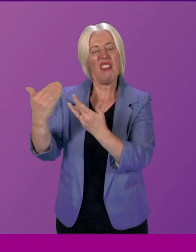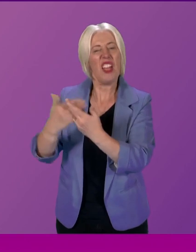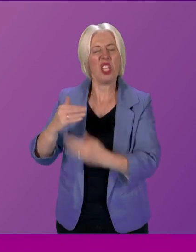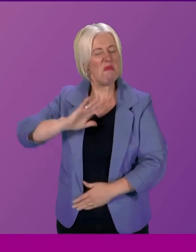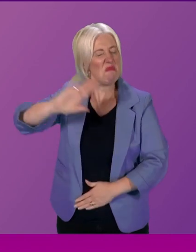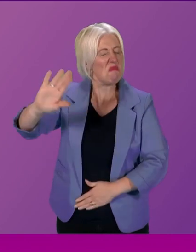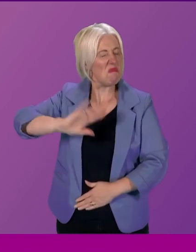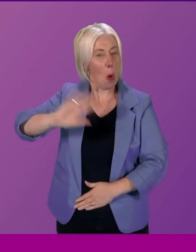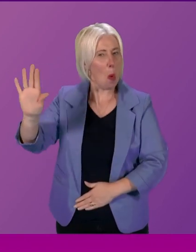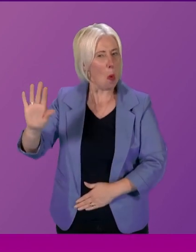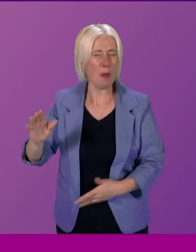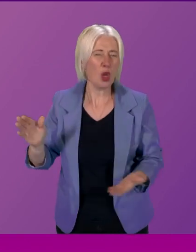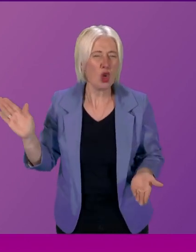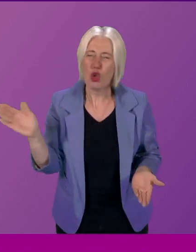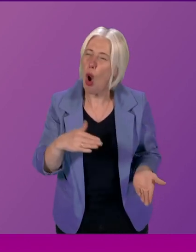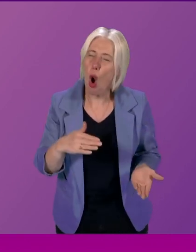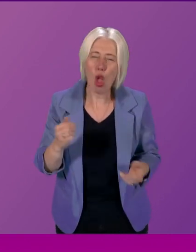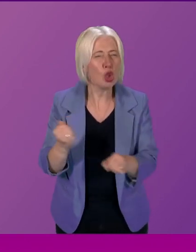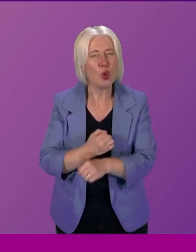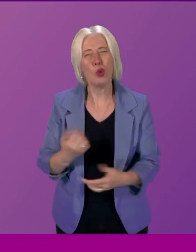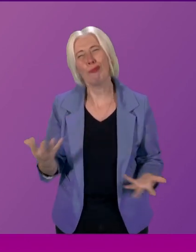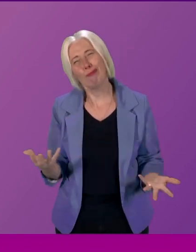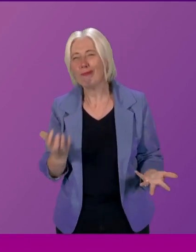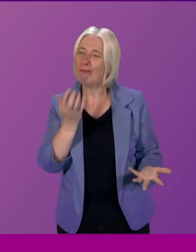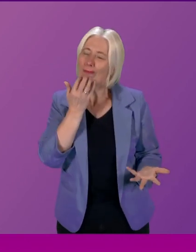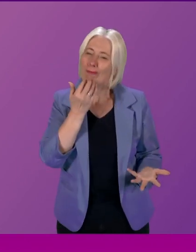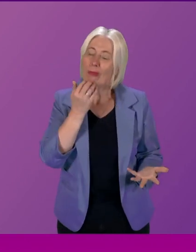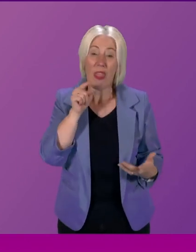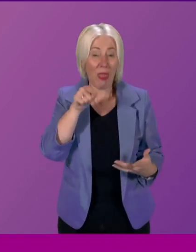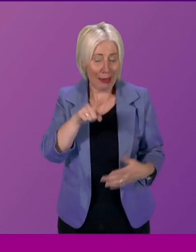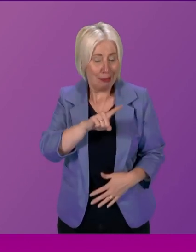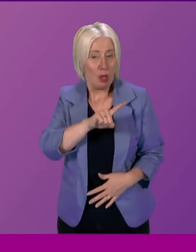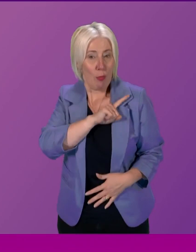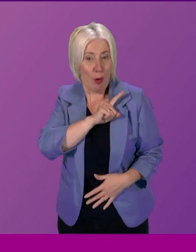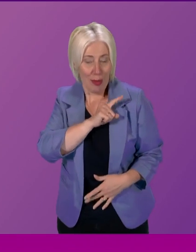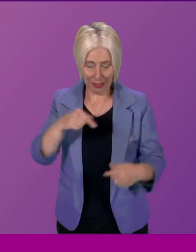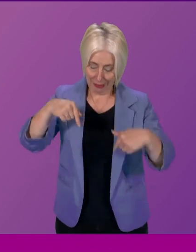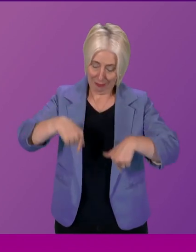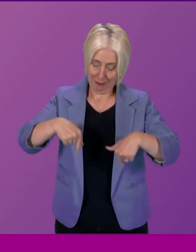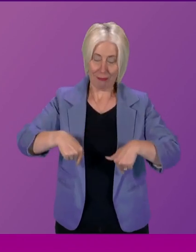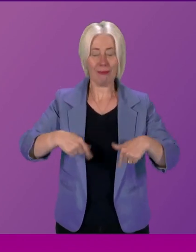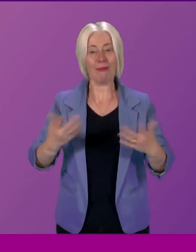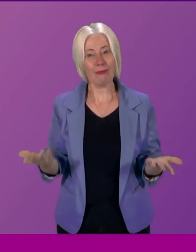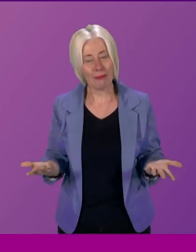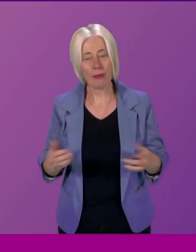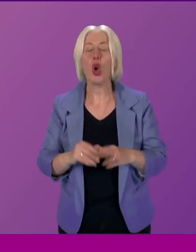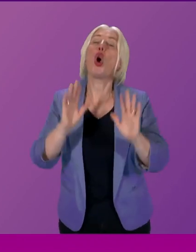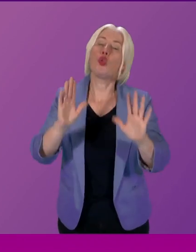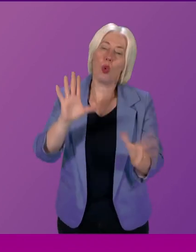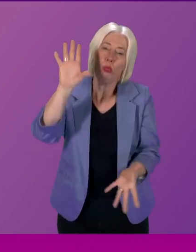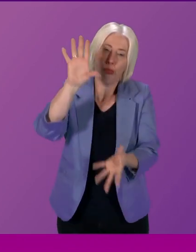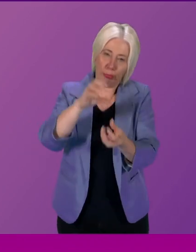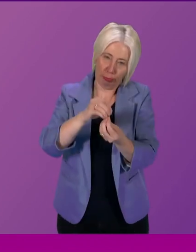one intervention, not all of them, because I think that is the purpose of this chamber. So in concluding,